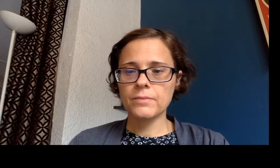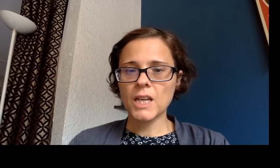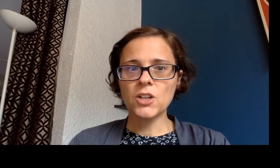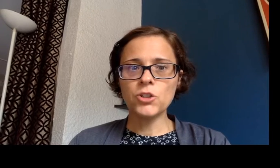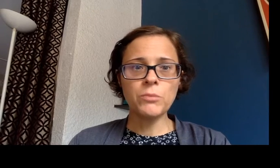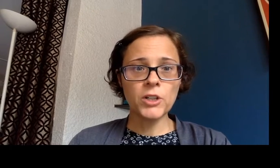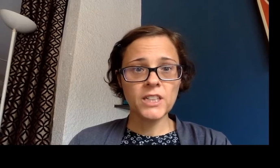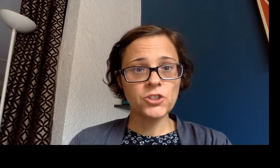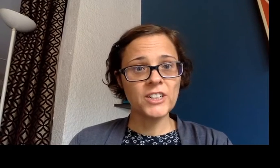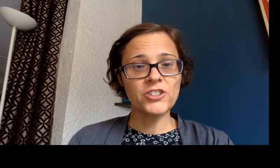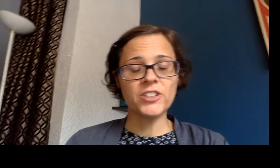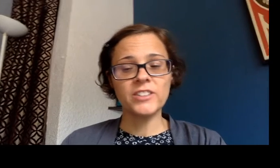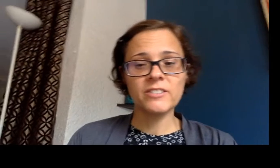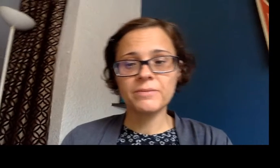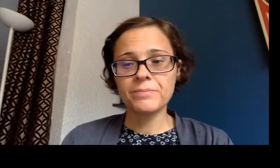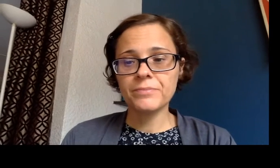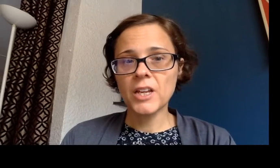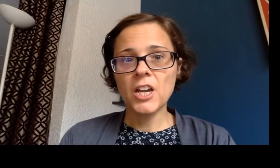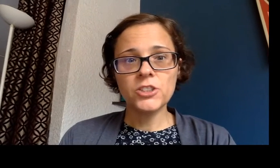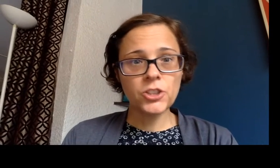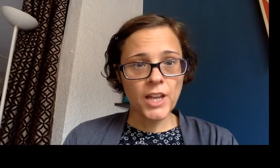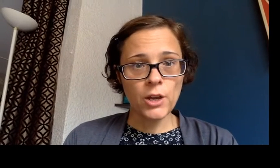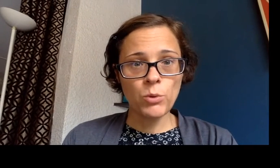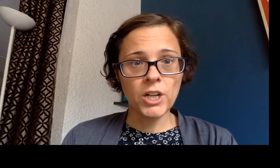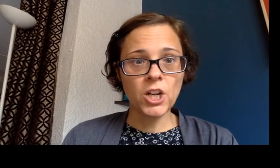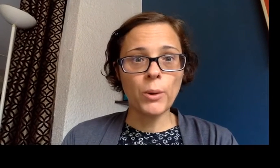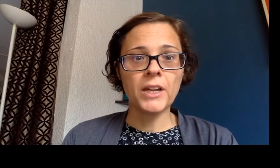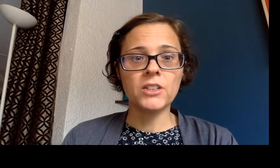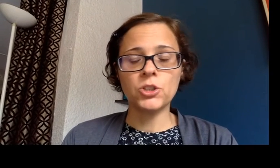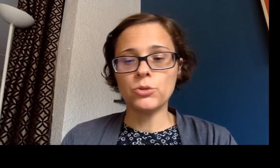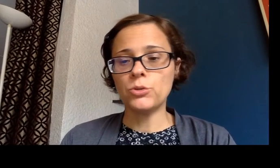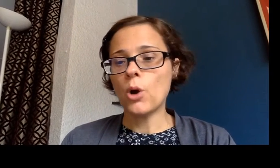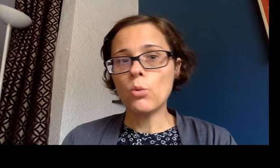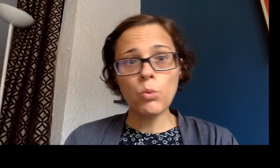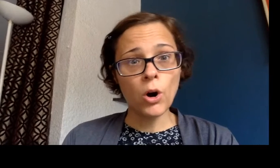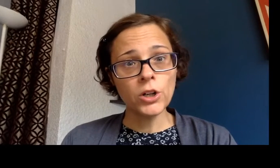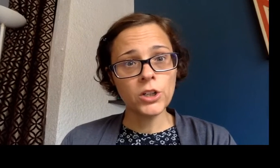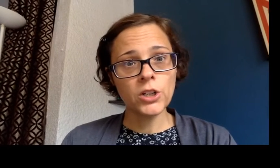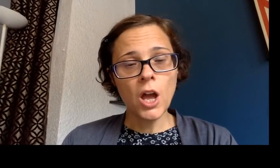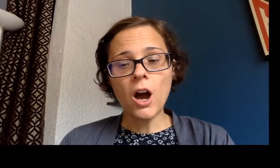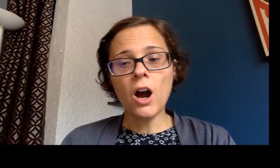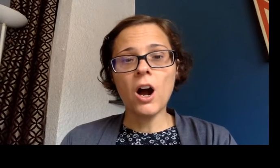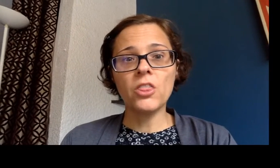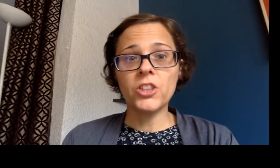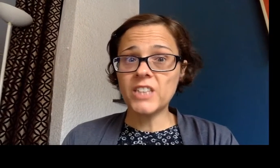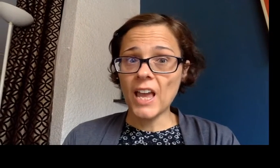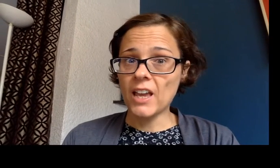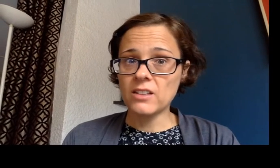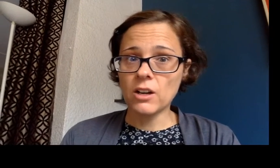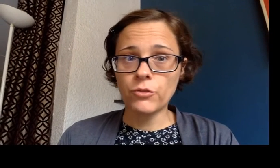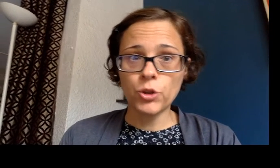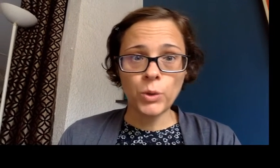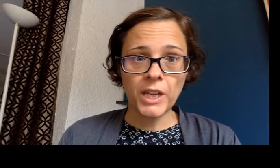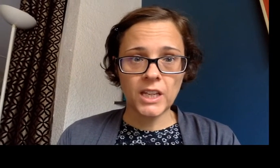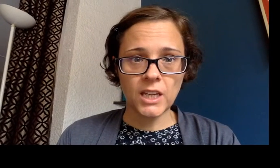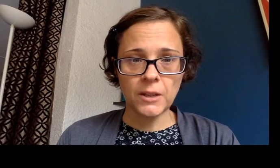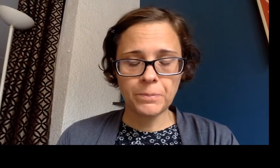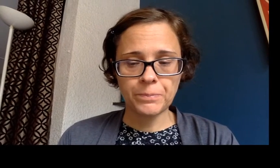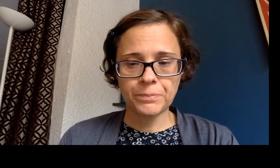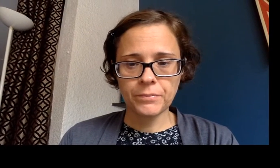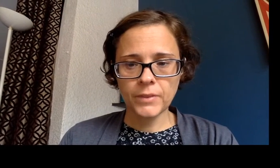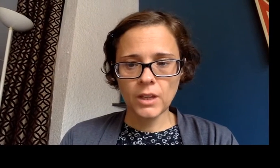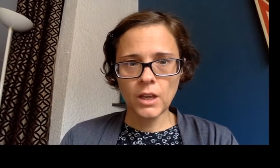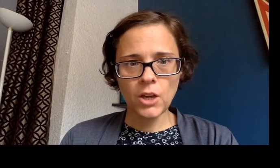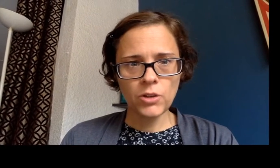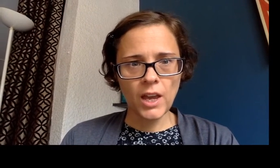Good morning children. Today we are going to work on the days of the week.